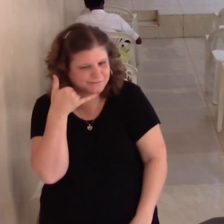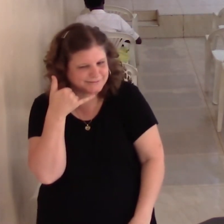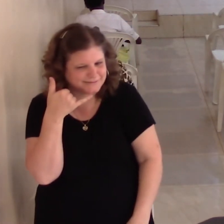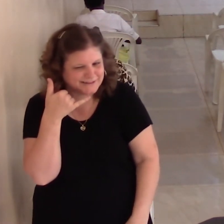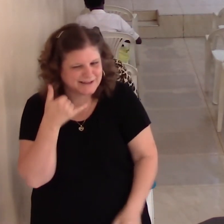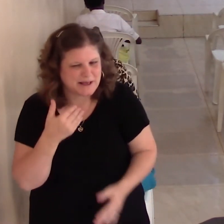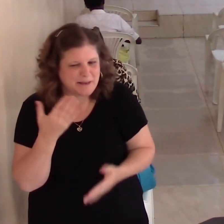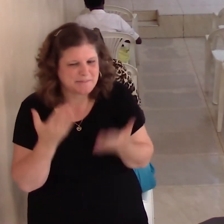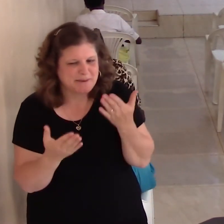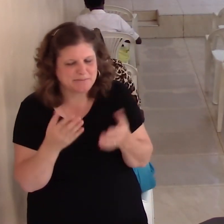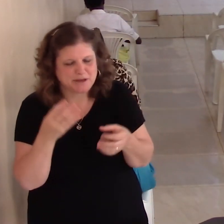Because it's a white?